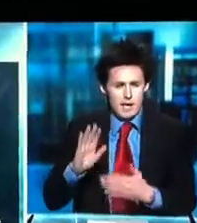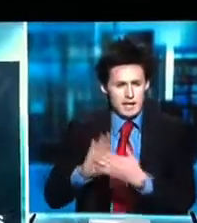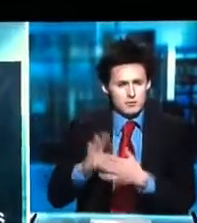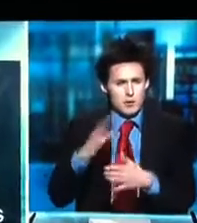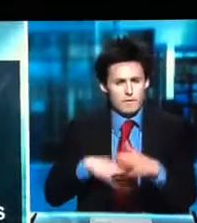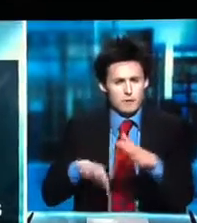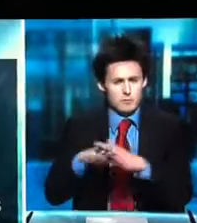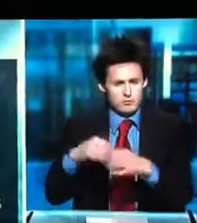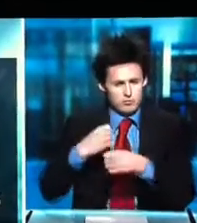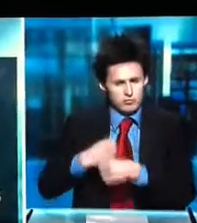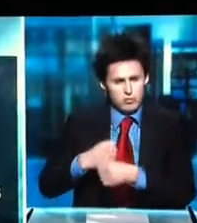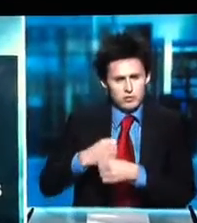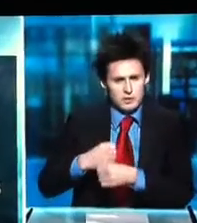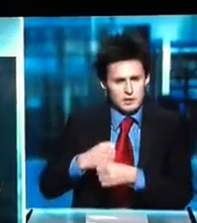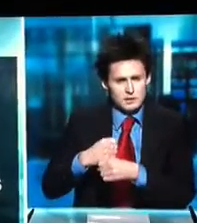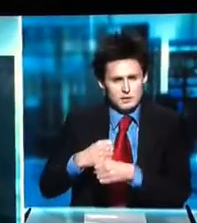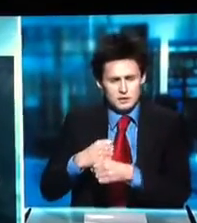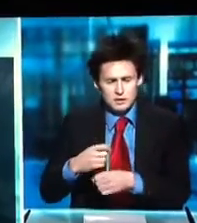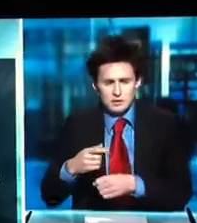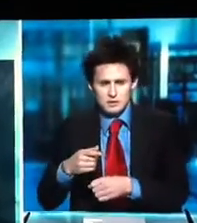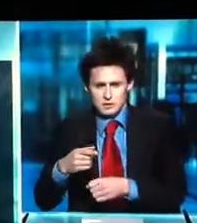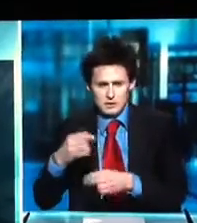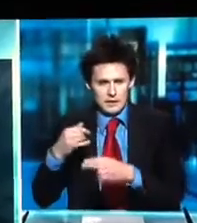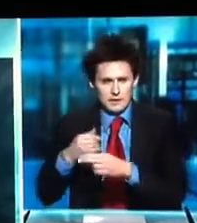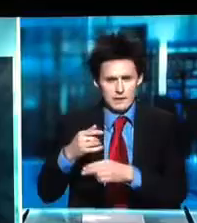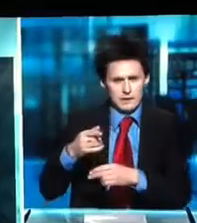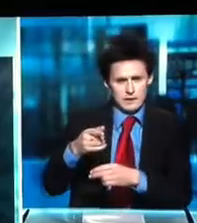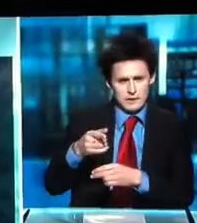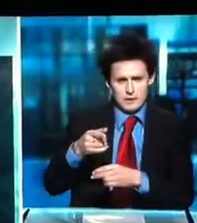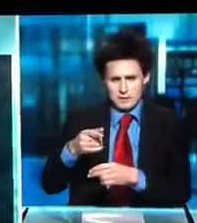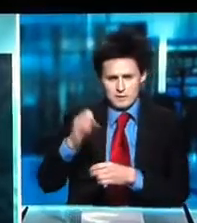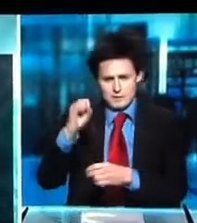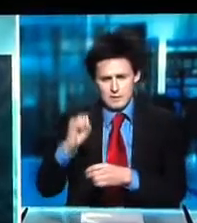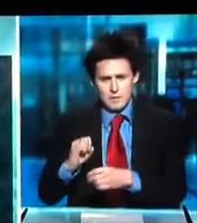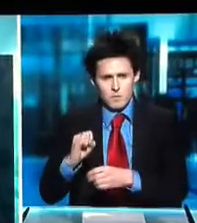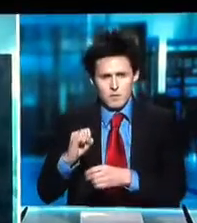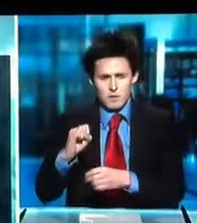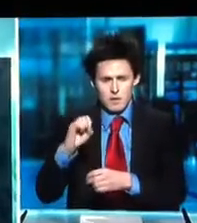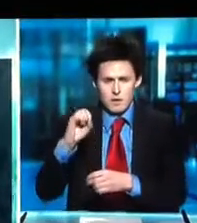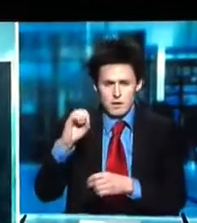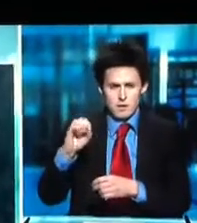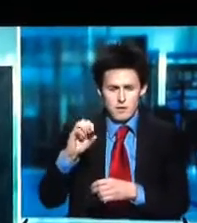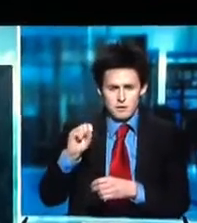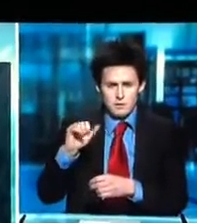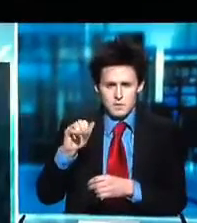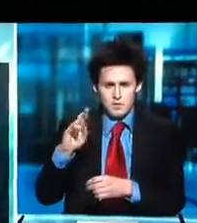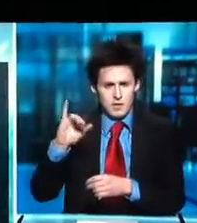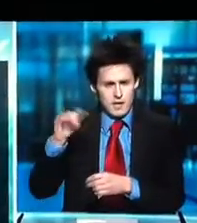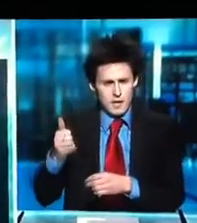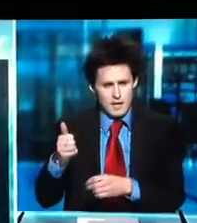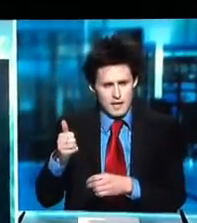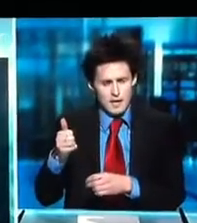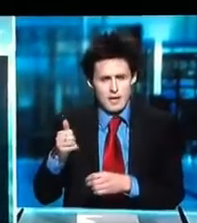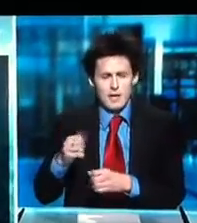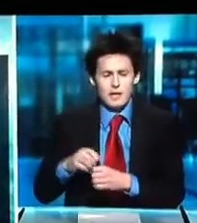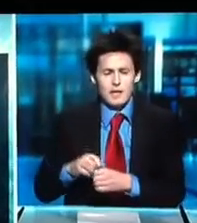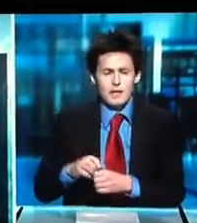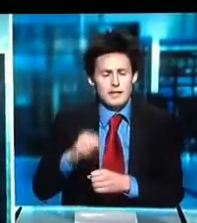More anti-government demonstrations have been taking place in southern Syria,